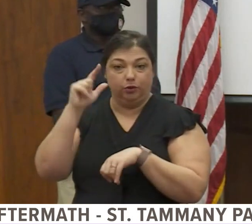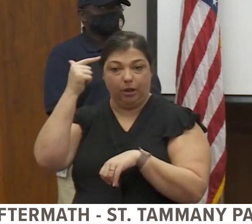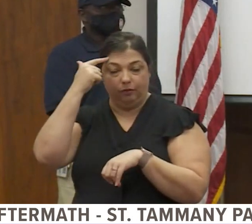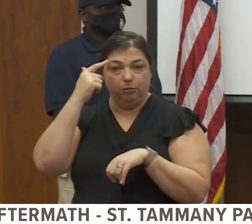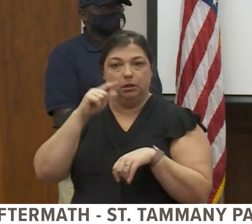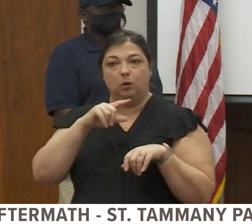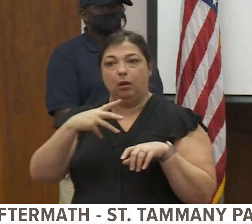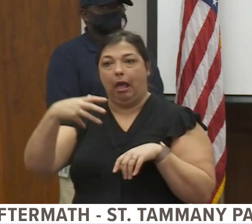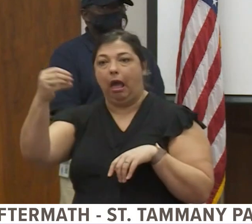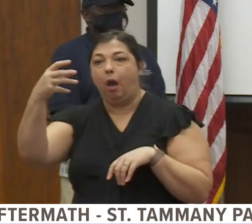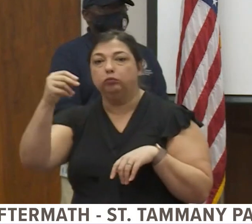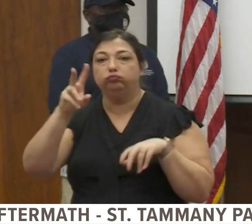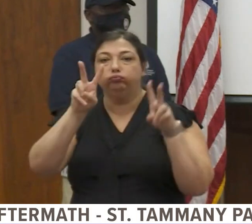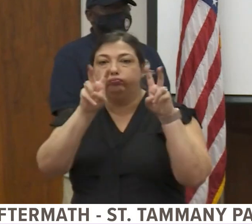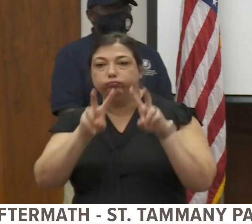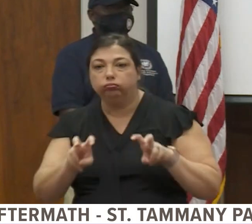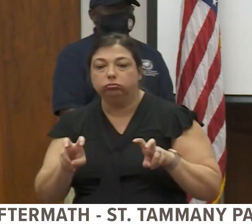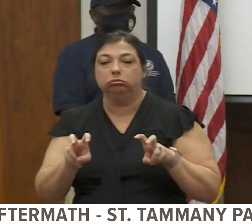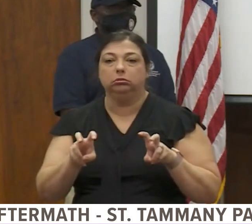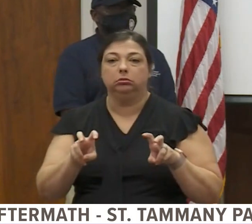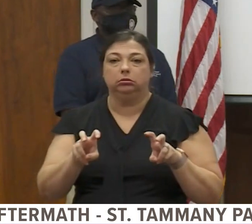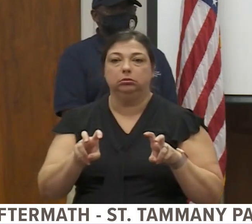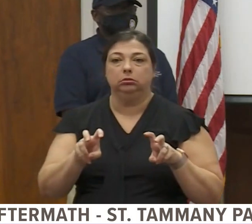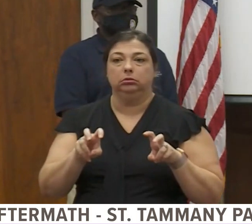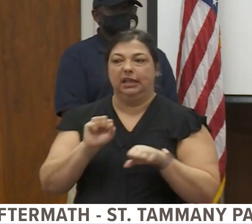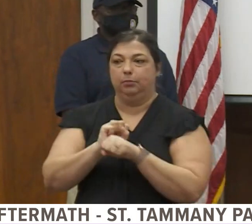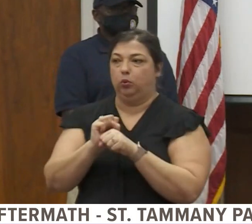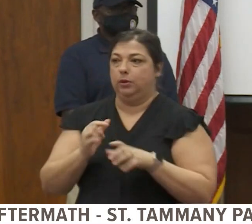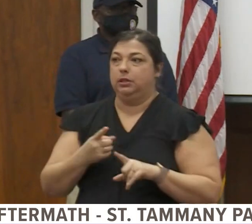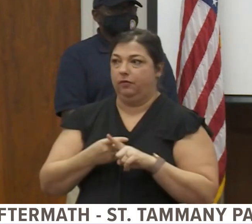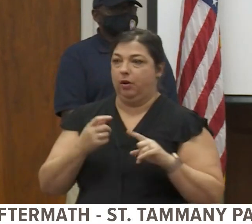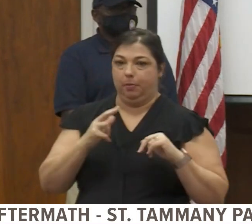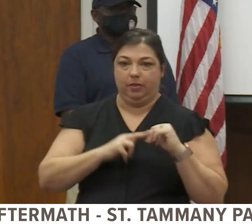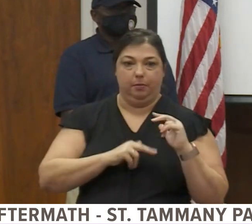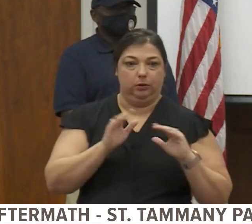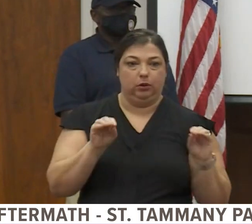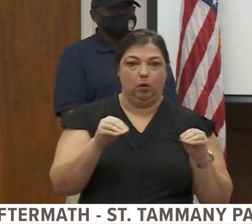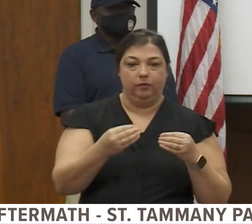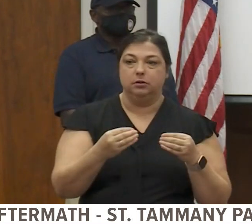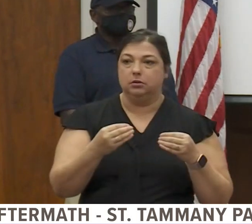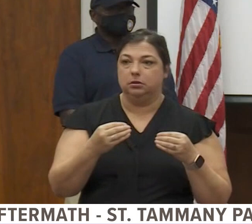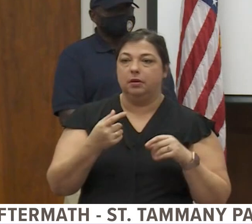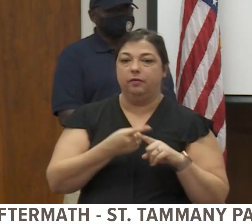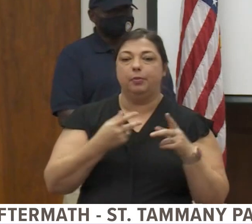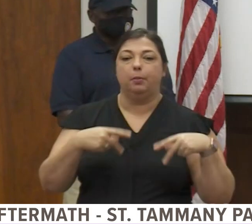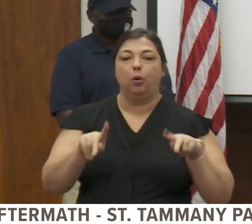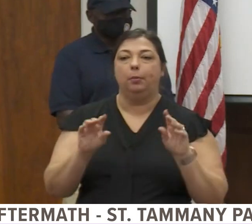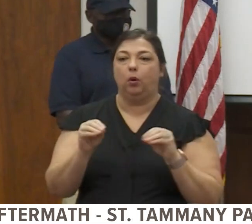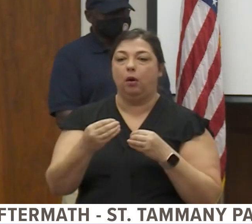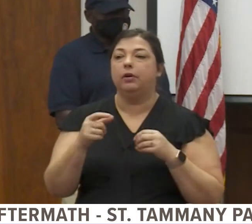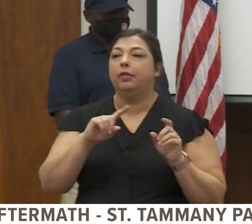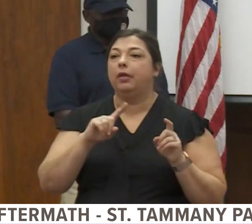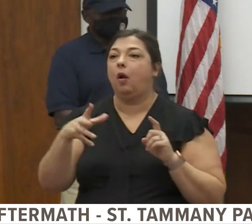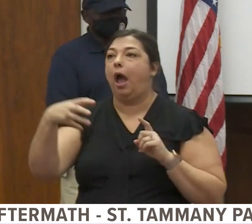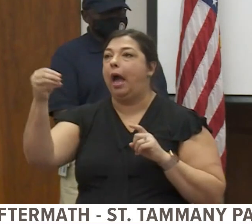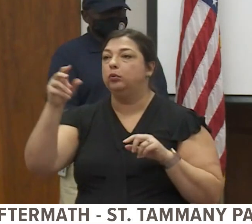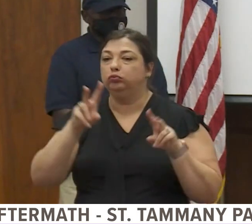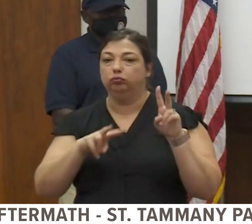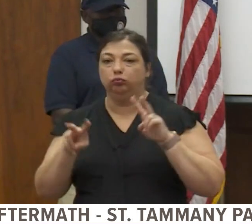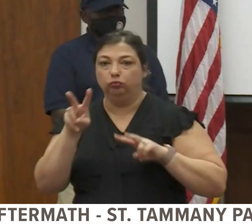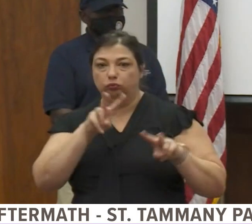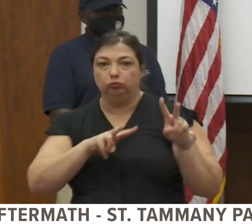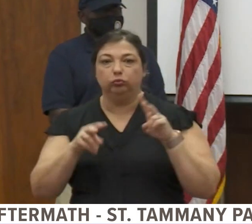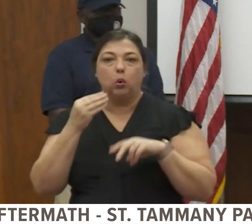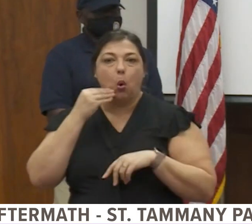Basically employees from our led by our building office, building permit office, they're doing a damage assessment of